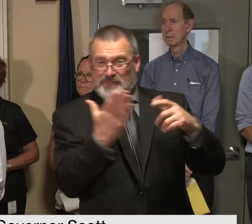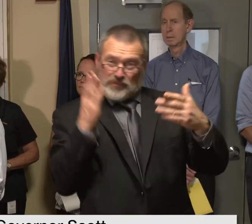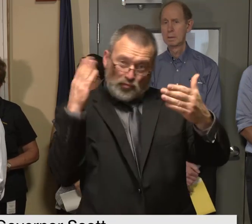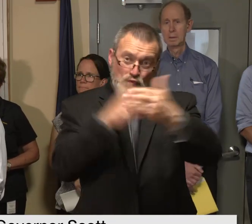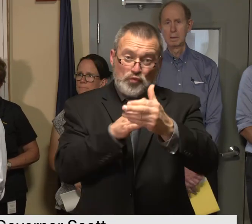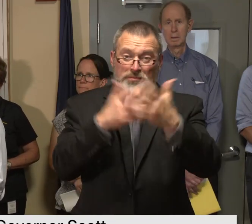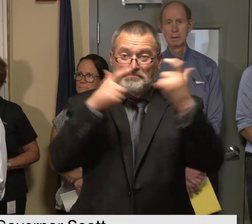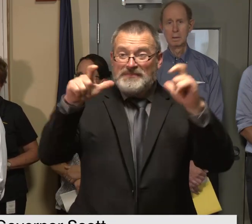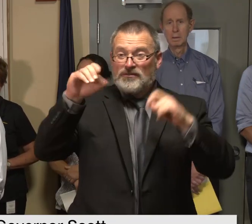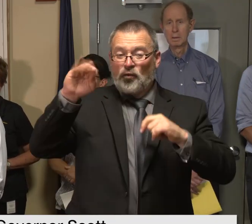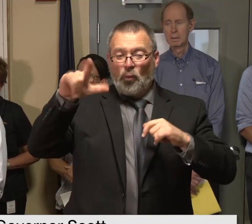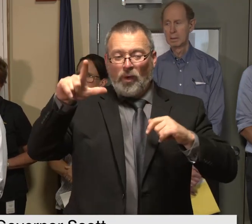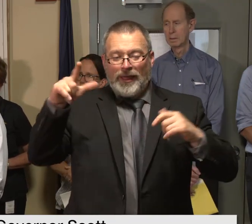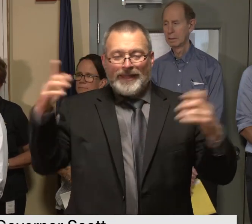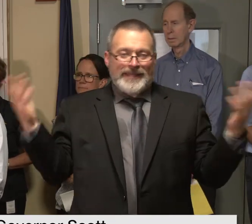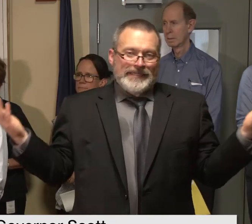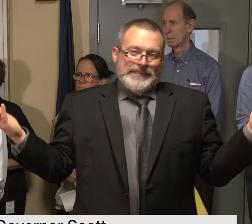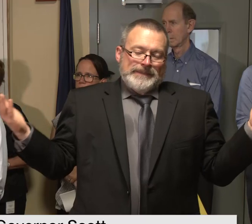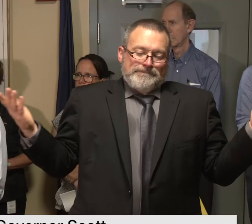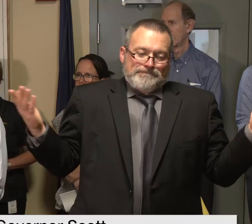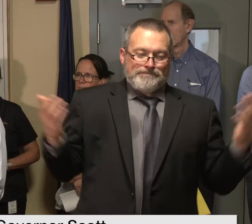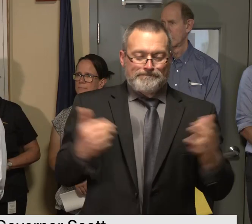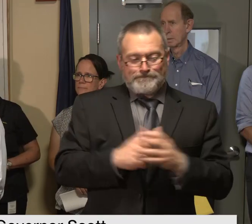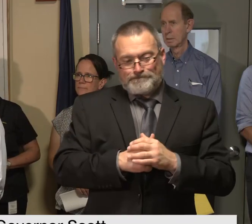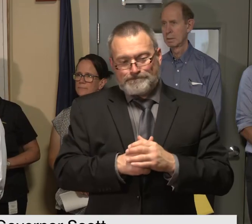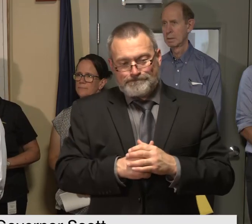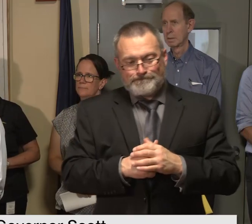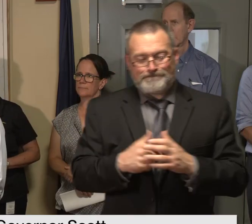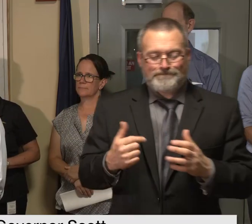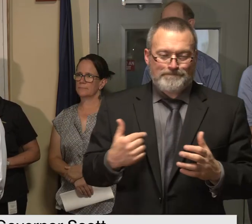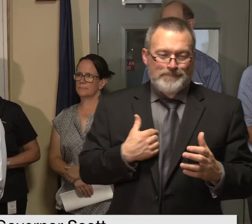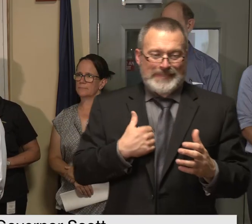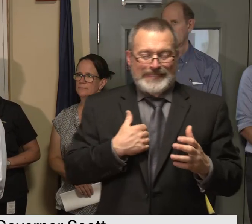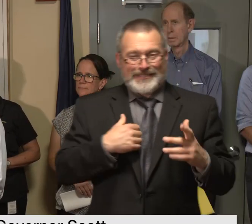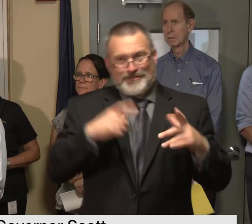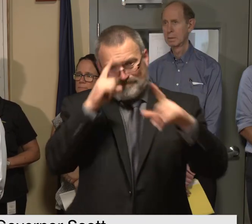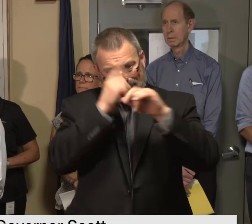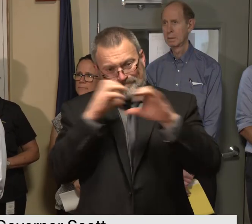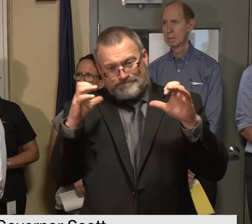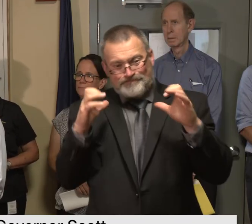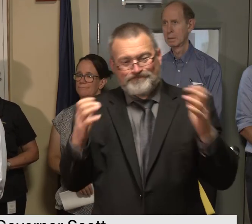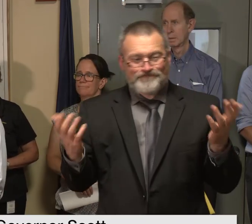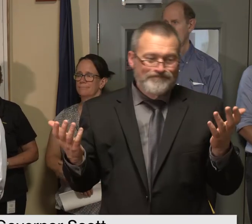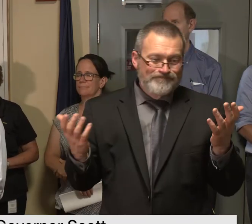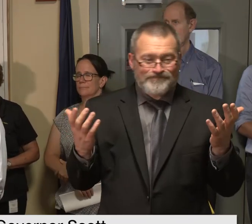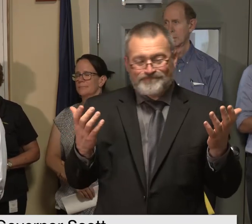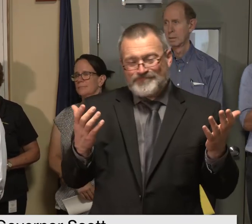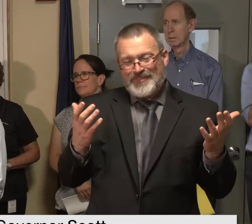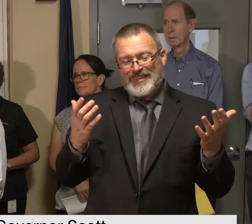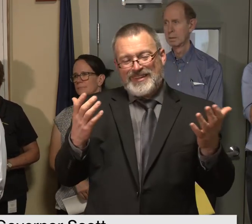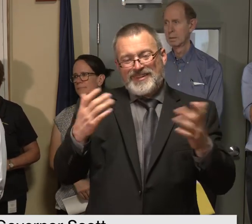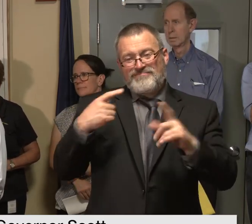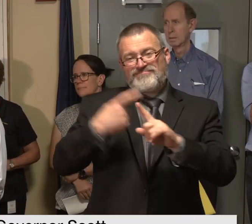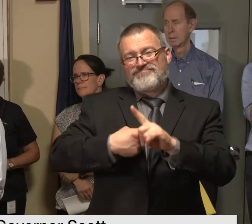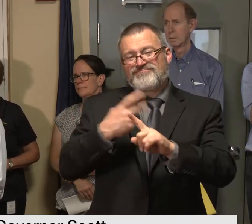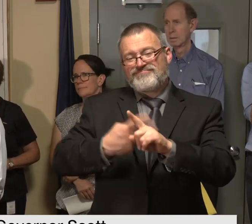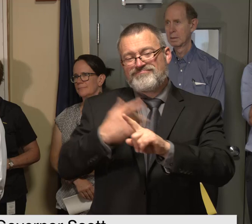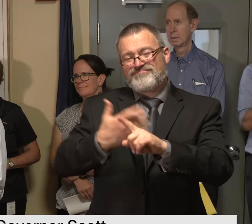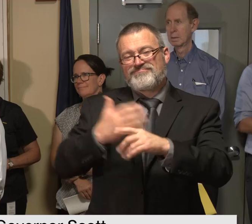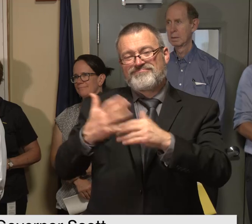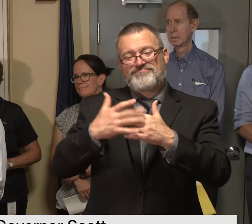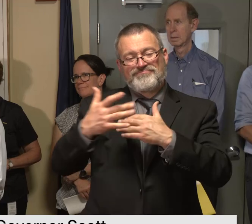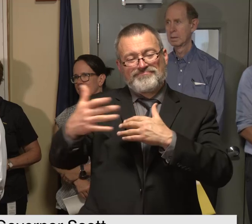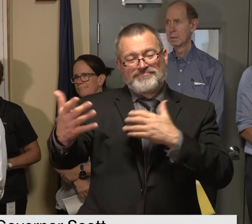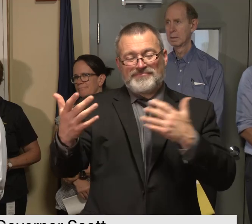costs i think it's going to take not weeks not months probably not years